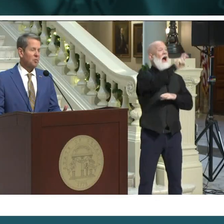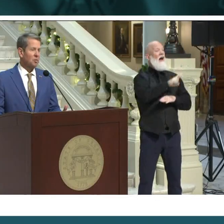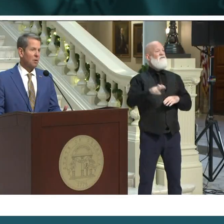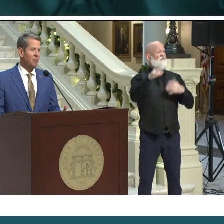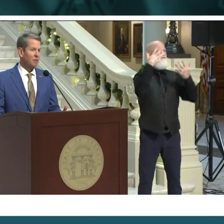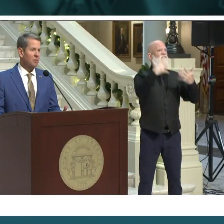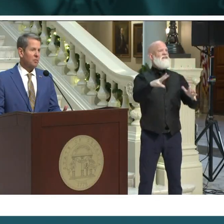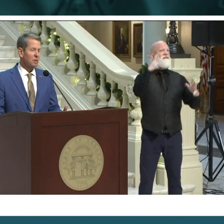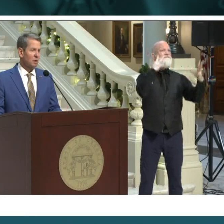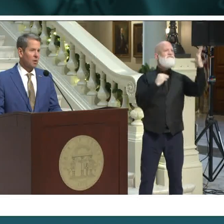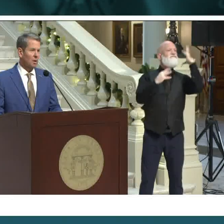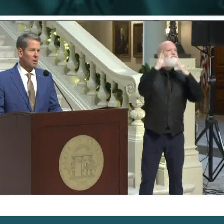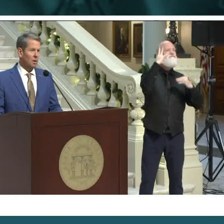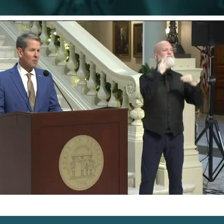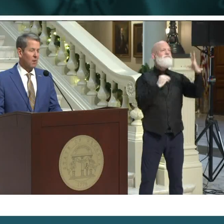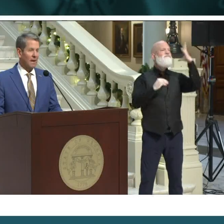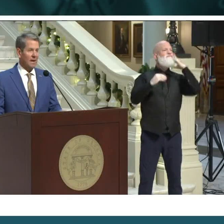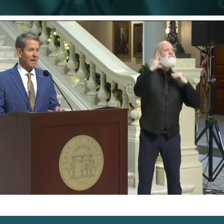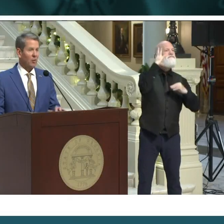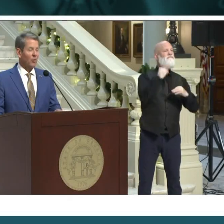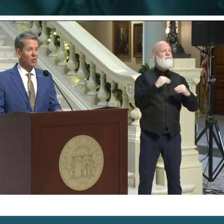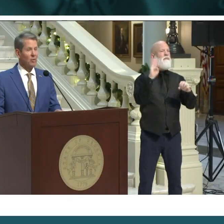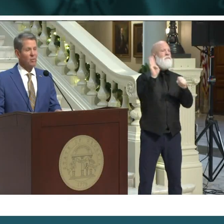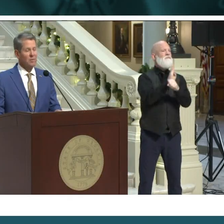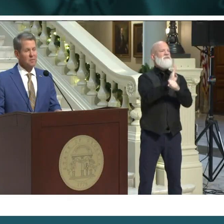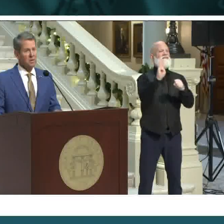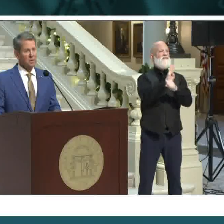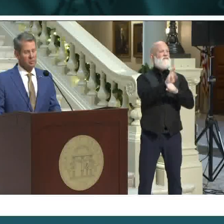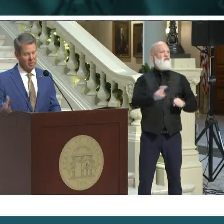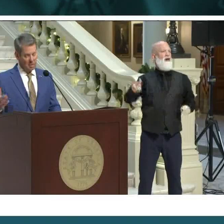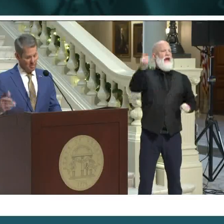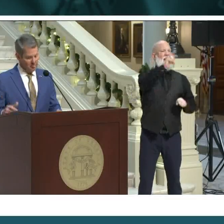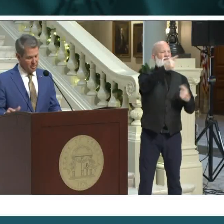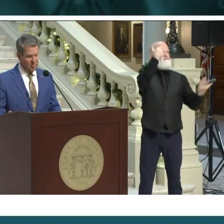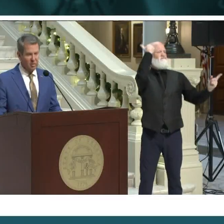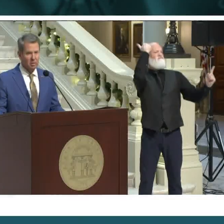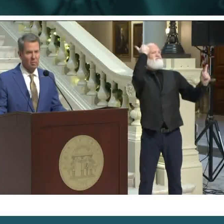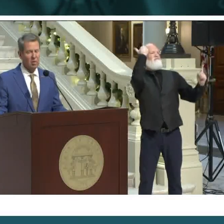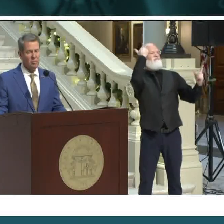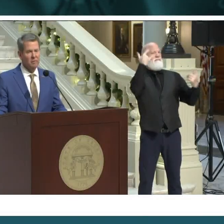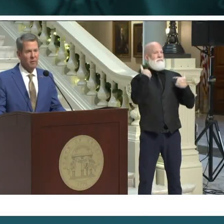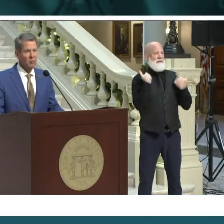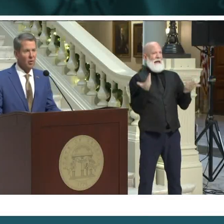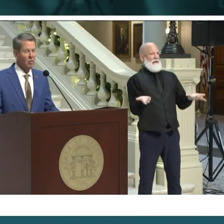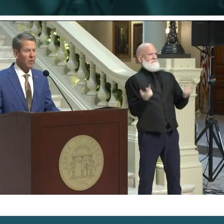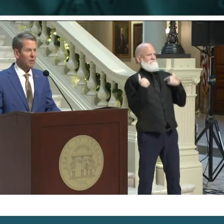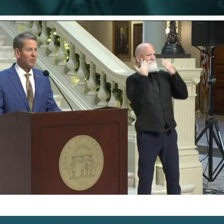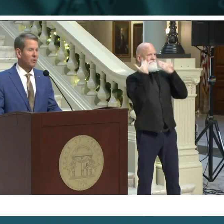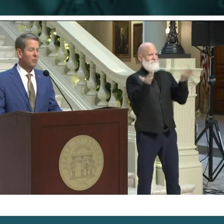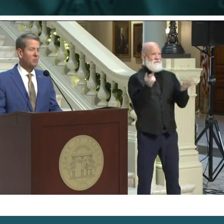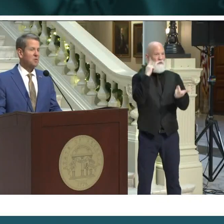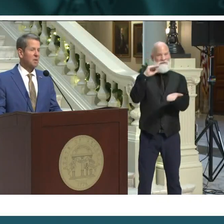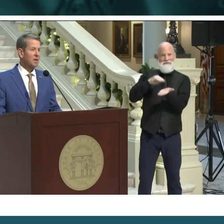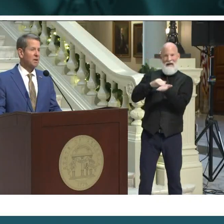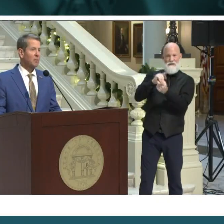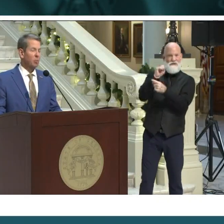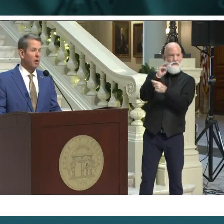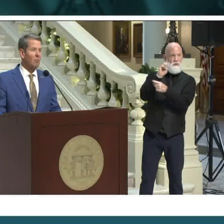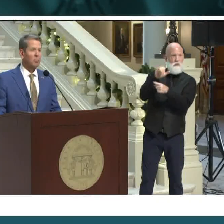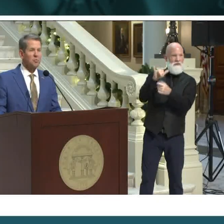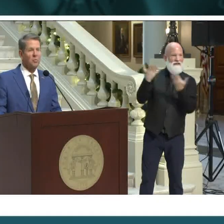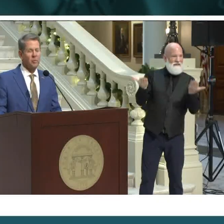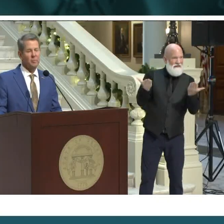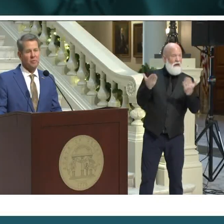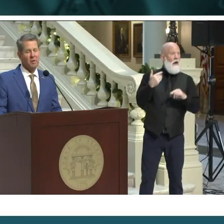travelers and other folks. I don't know that we've seen. mean, Dr. Toomey can correct me if I'm wrong, but I don't know that we've seen any